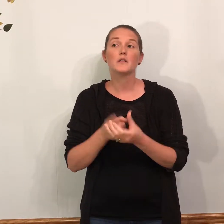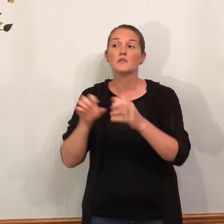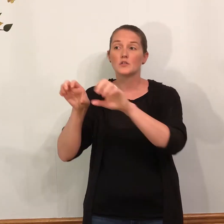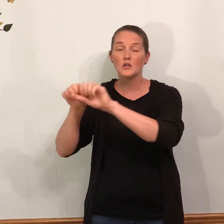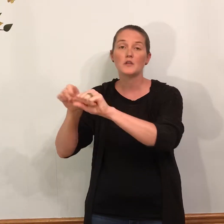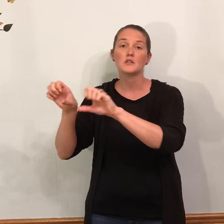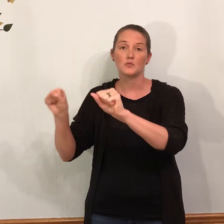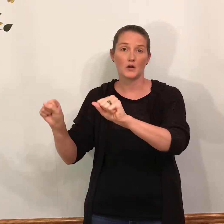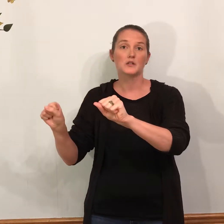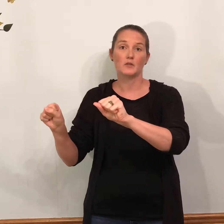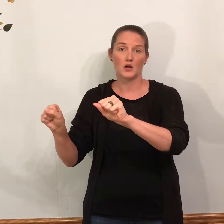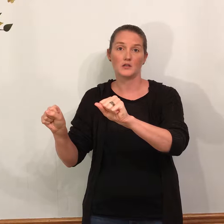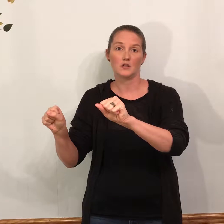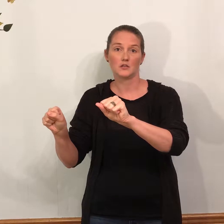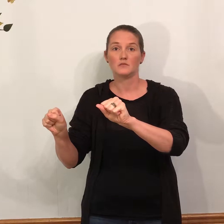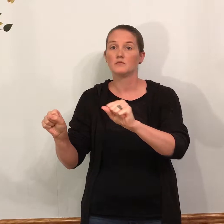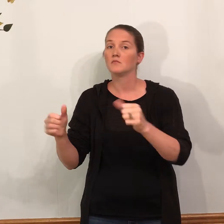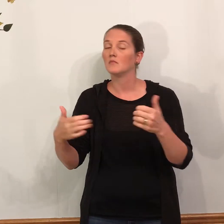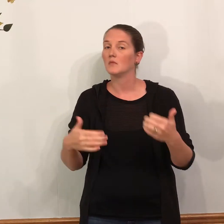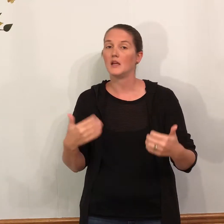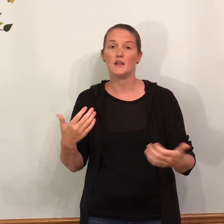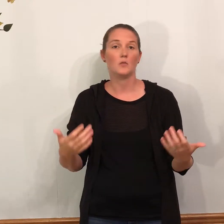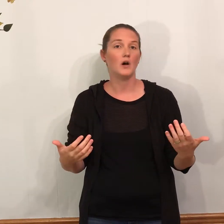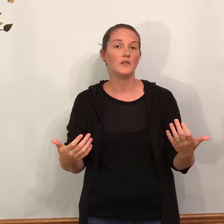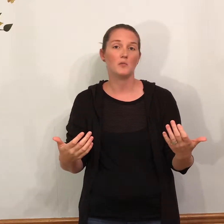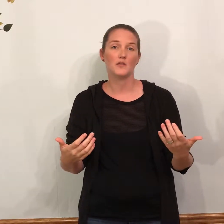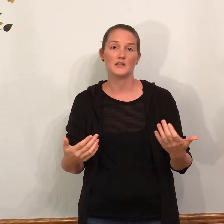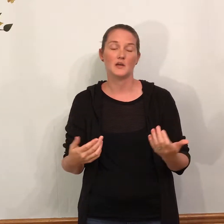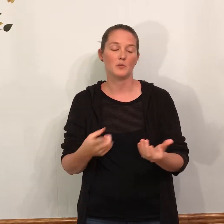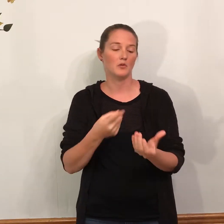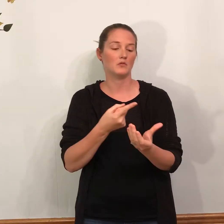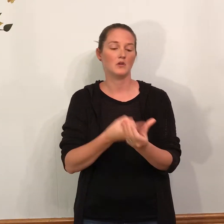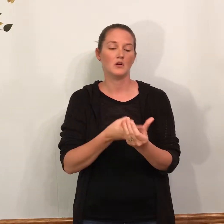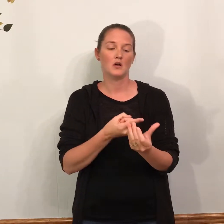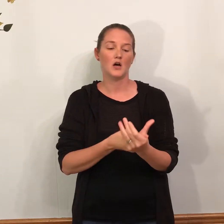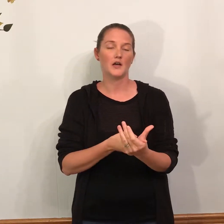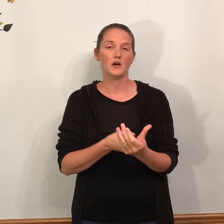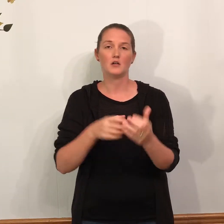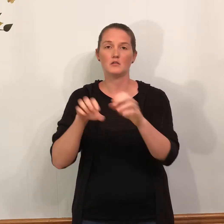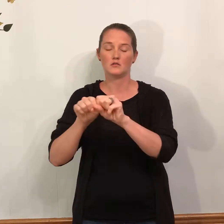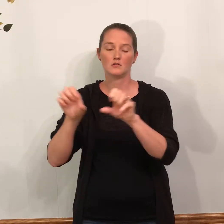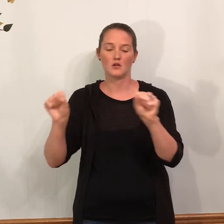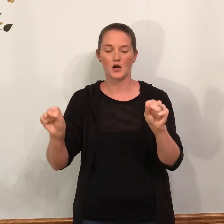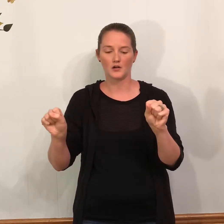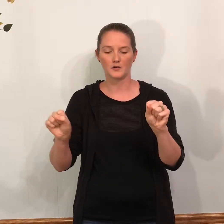sausage works for hot dog. Either one, they're both acceptable. Hot dog, hot dog.